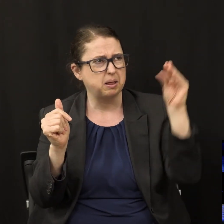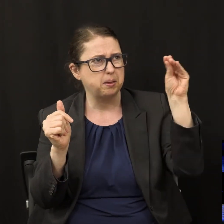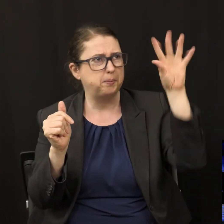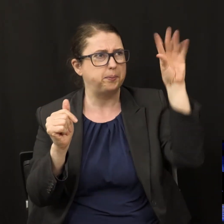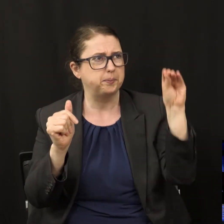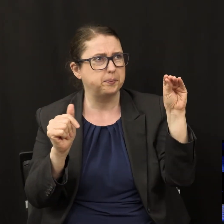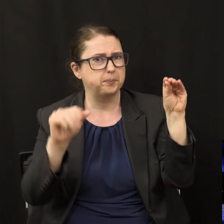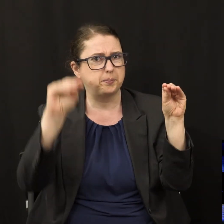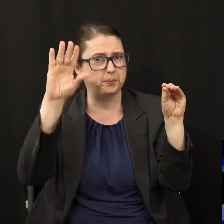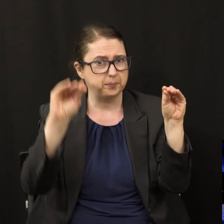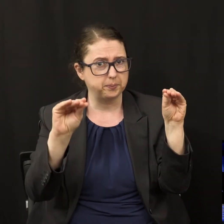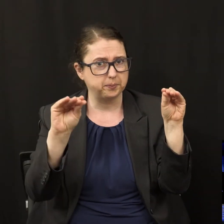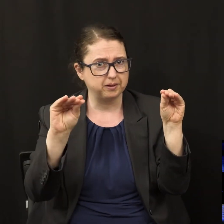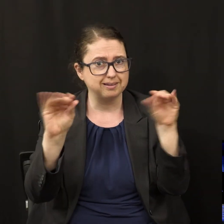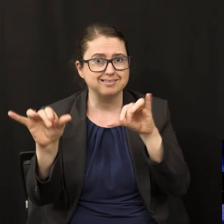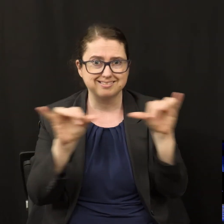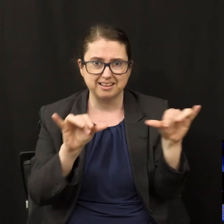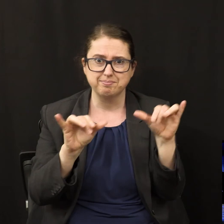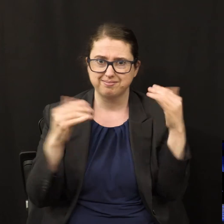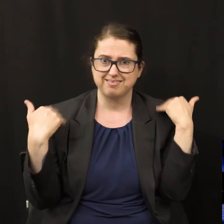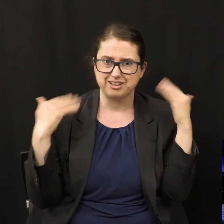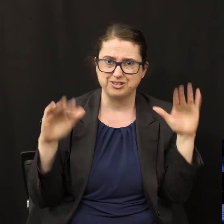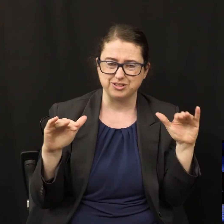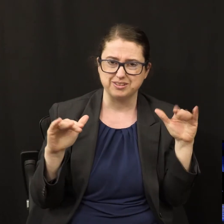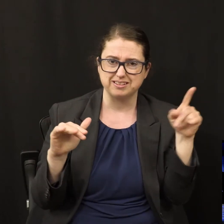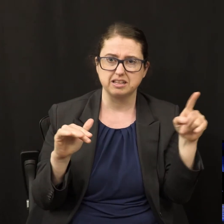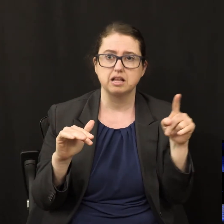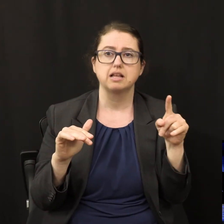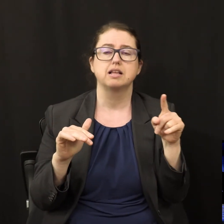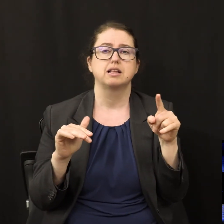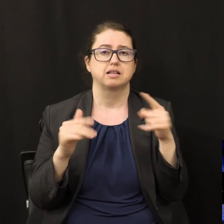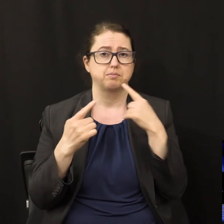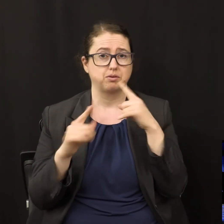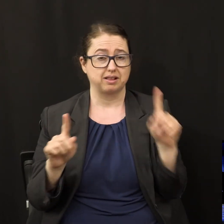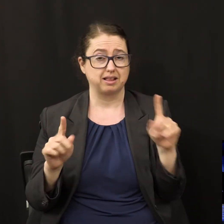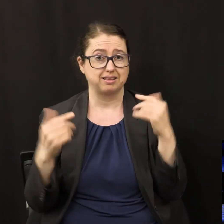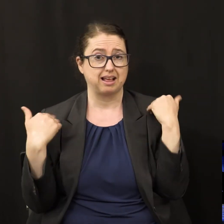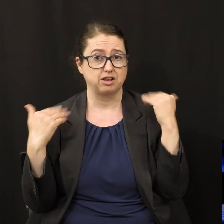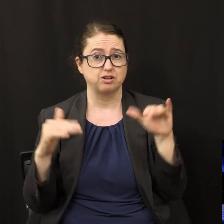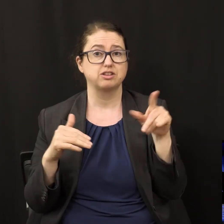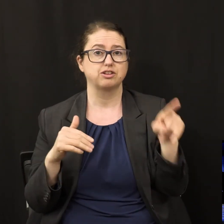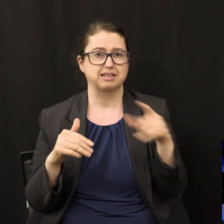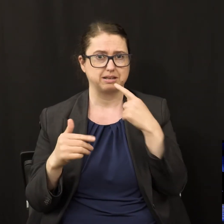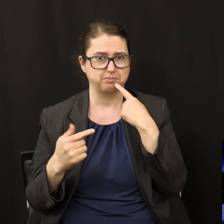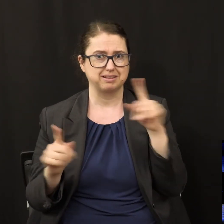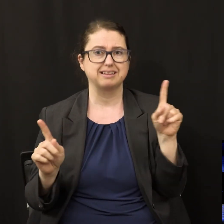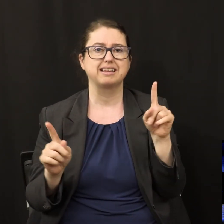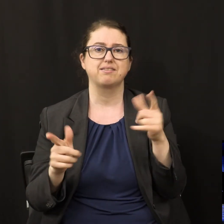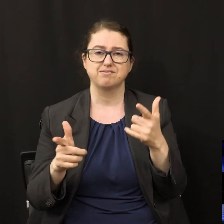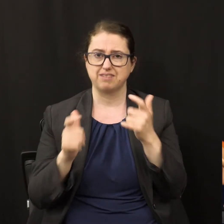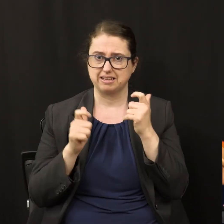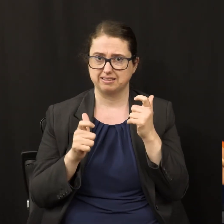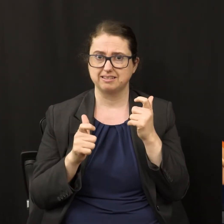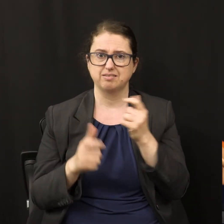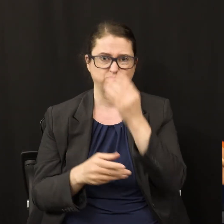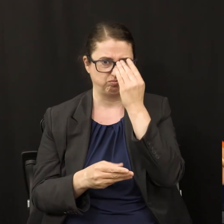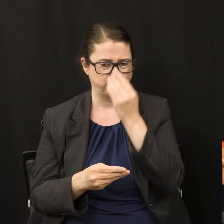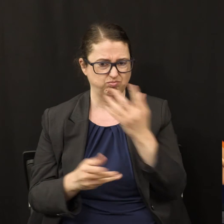be proclaimed? We need to get down to business. Yes, they need to be proclaimed quickly, particularly as we